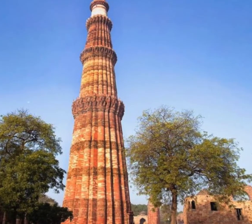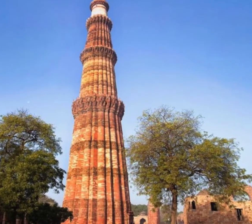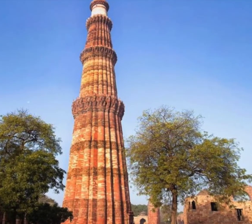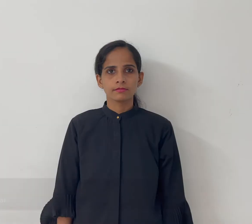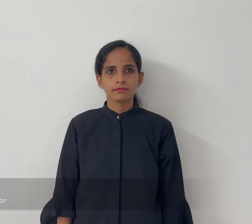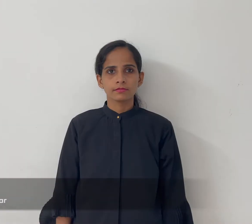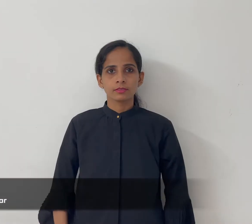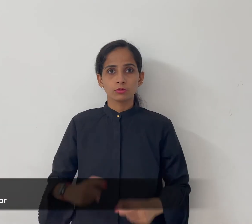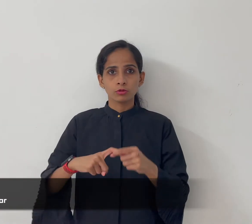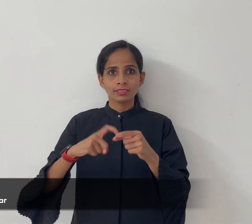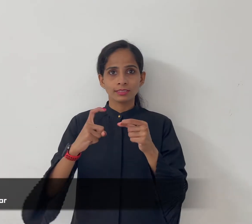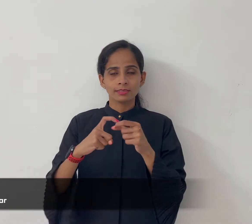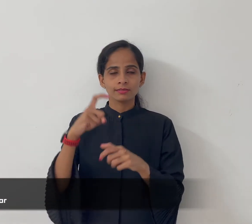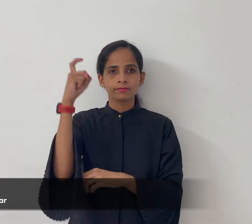kutab minar